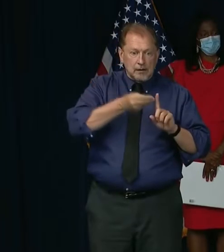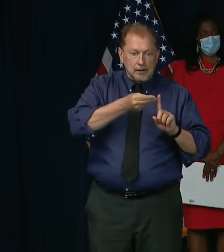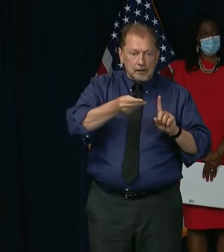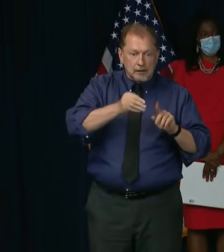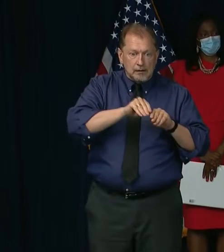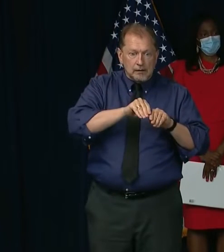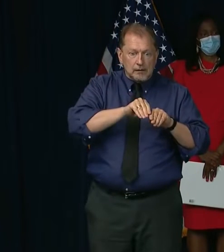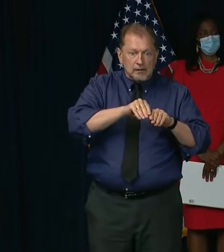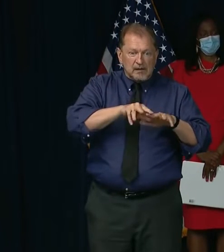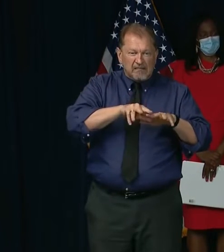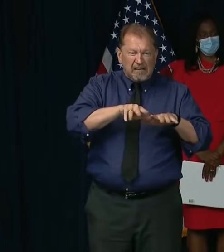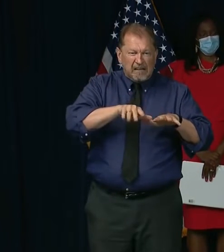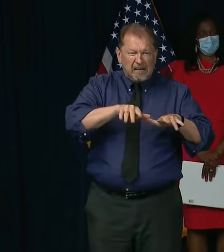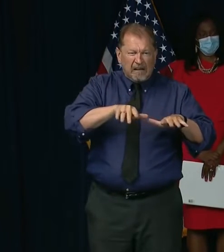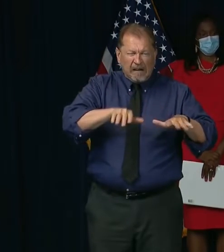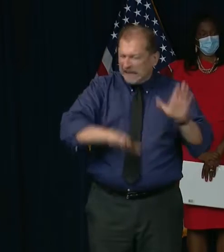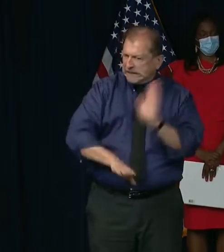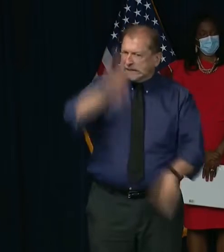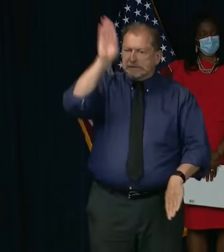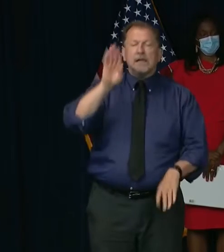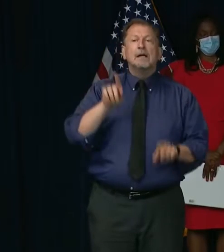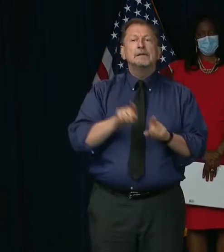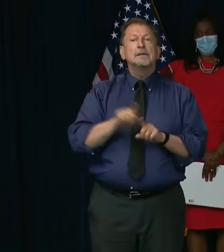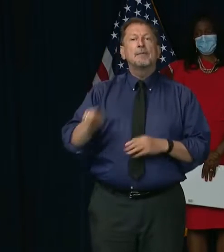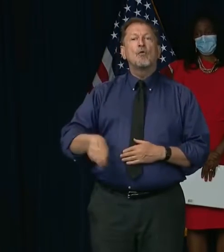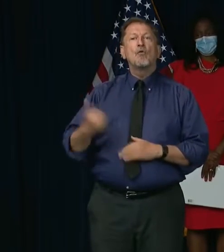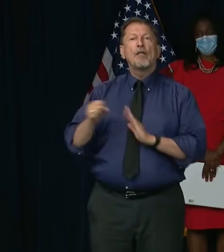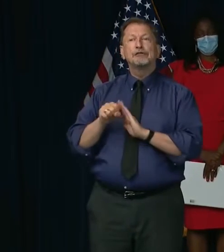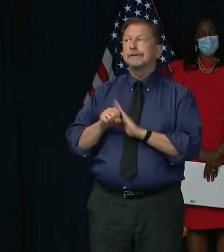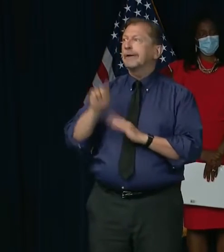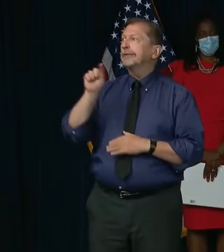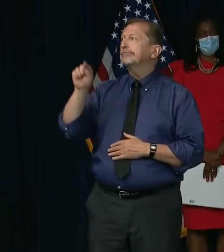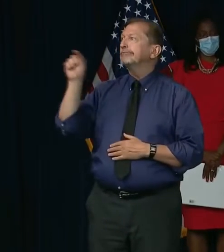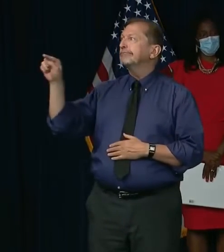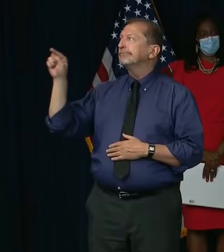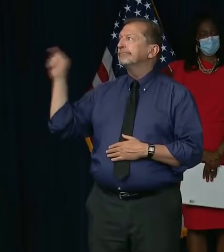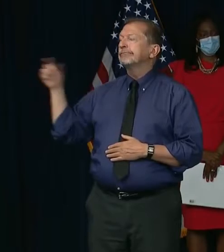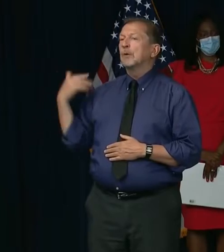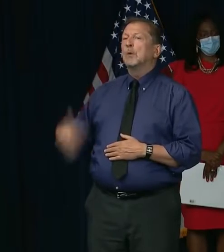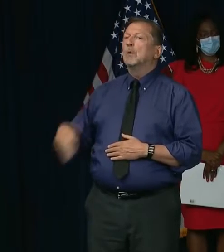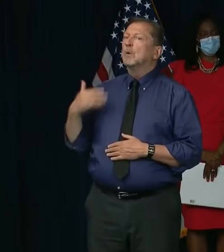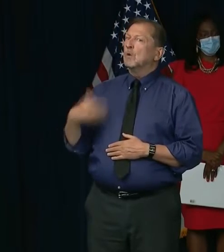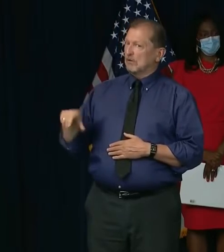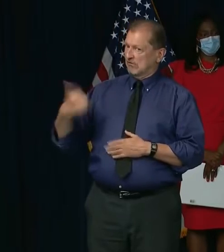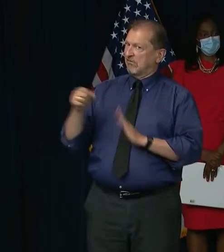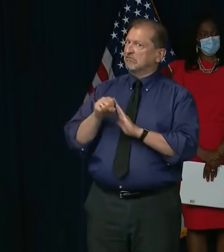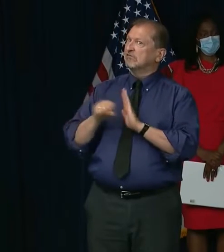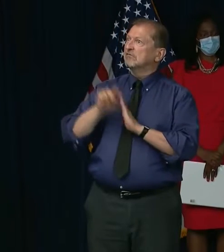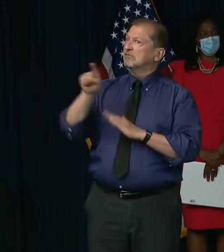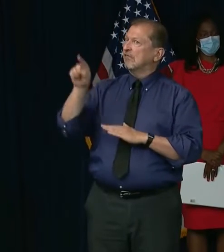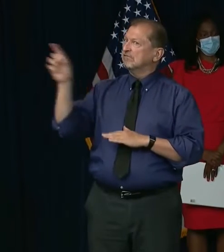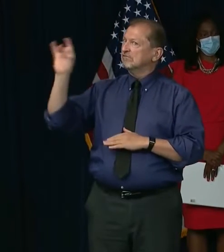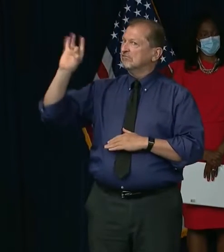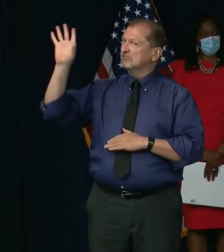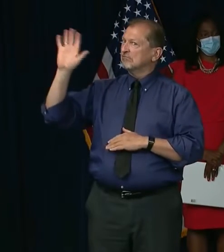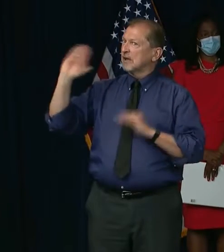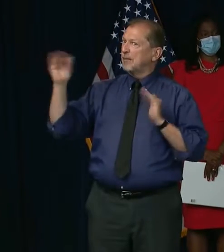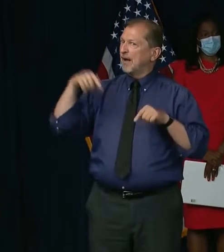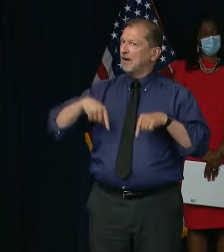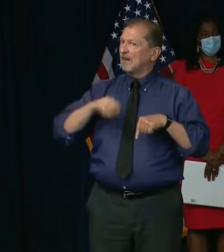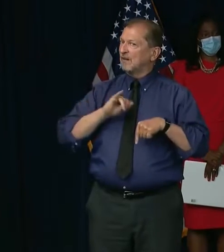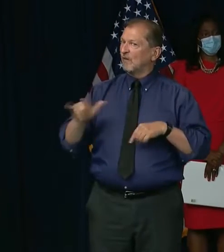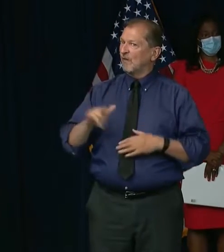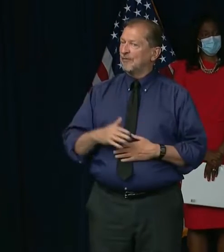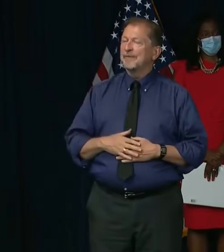blazes that are raging in other parts of our country. Here in Illinois, we know that COVID is no